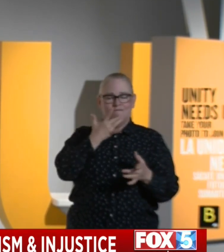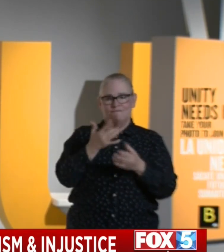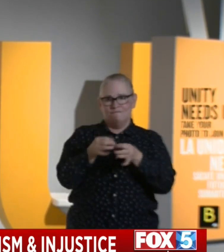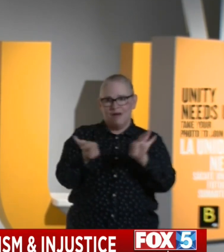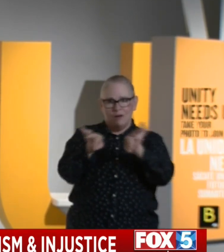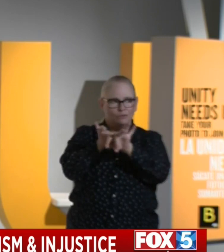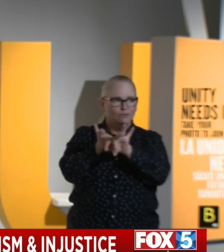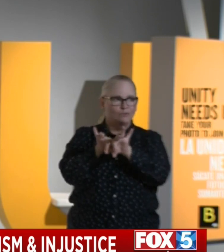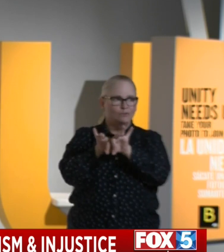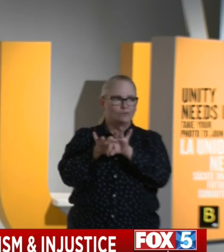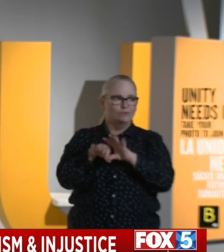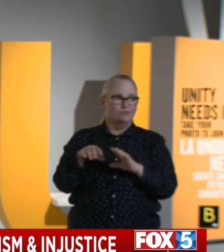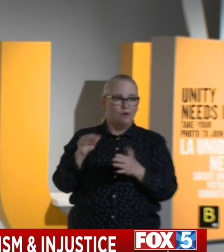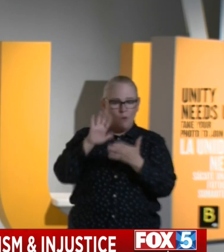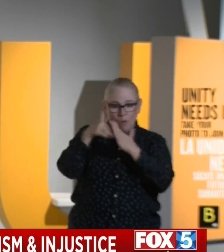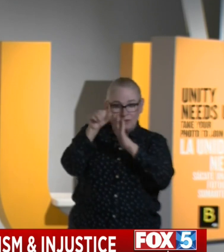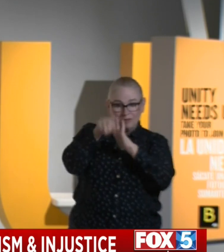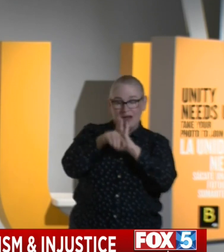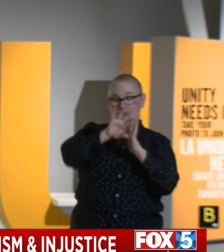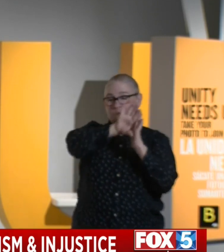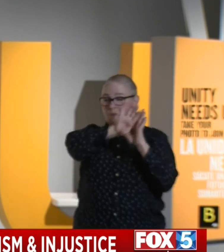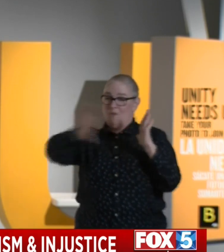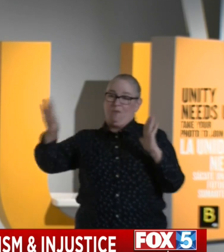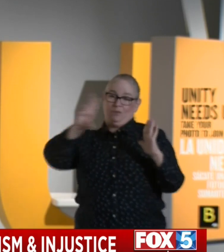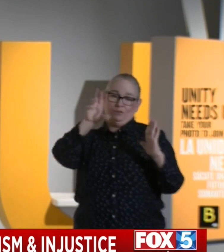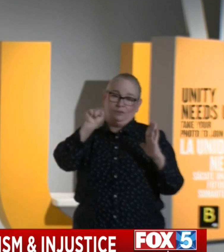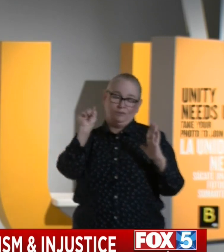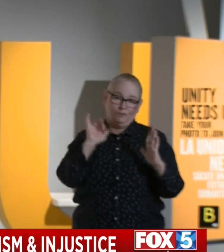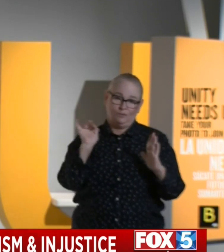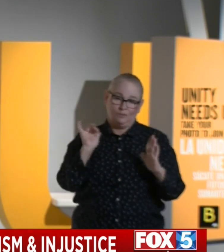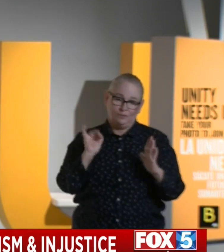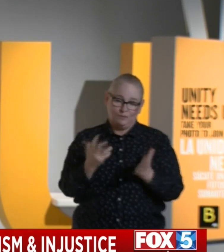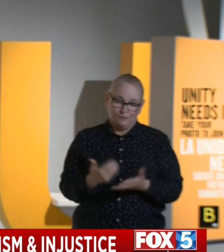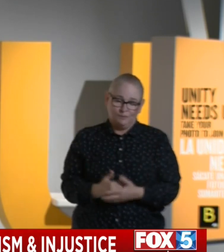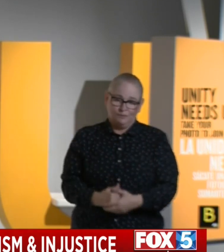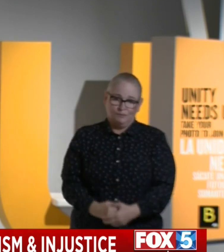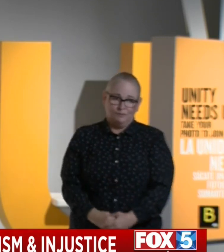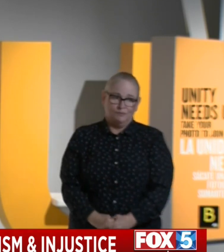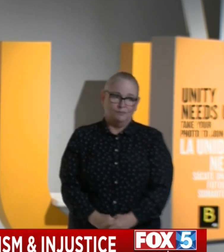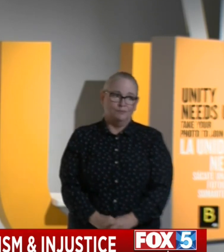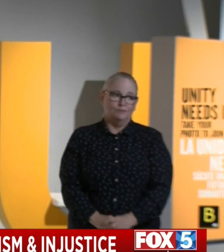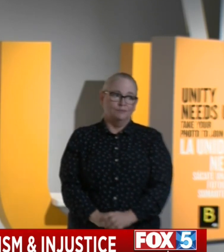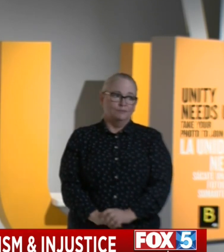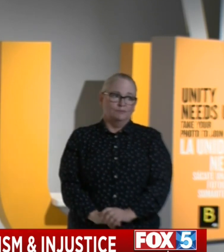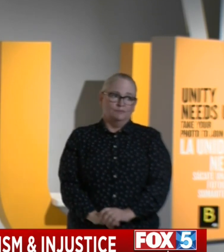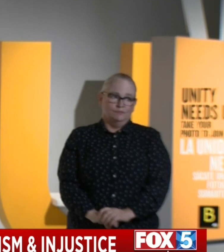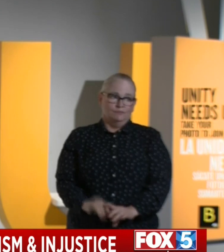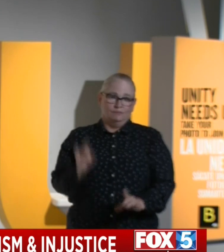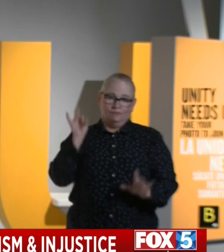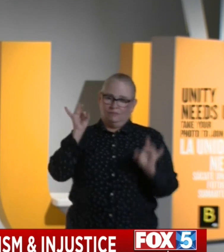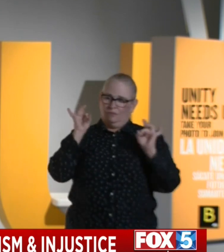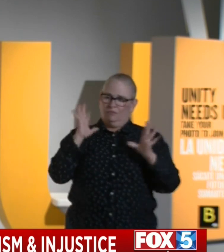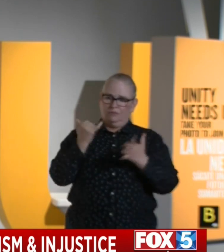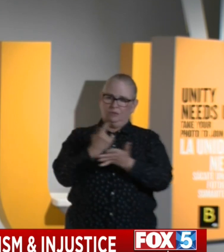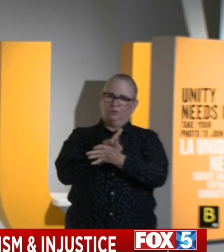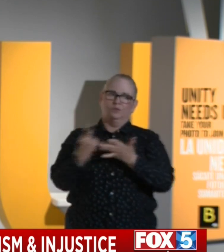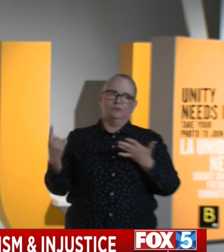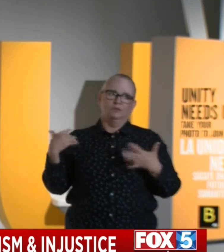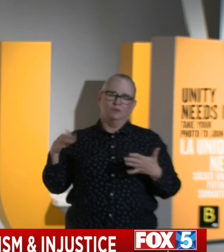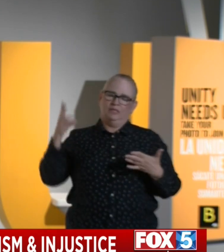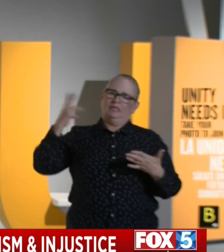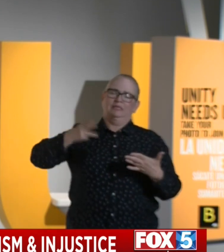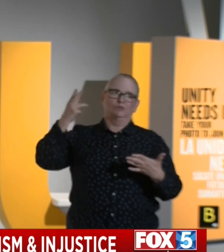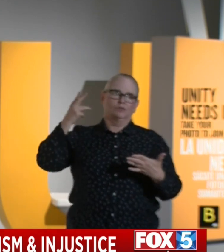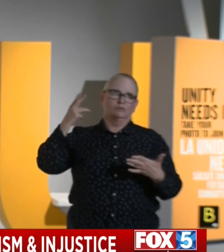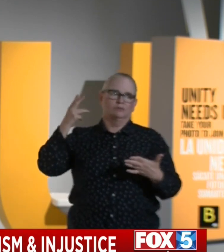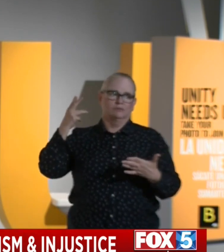across the United States of America. This has been an extraordinary week in our nation's history and the history of the state